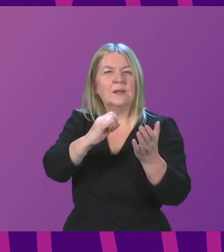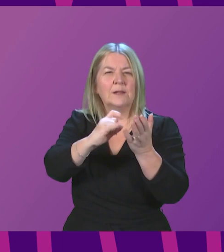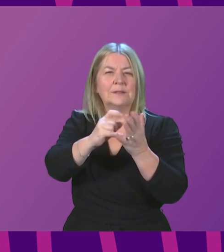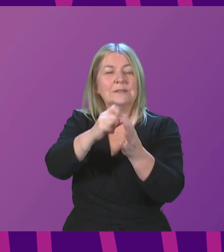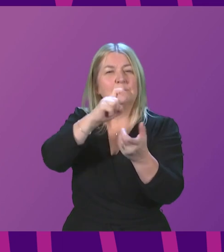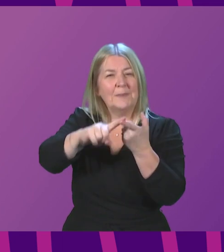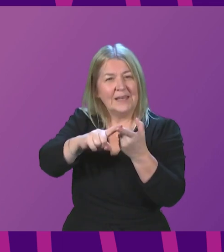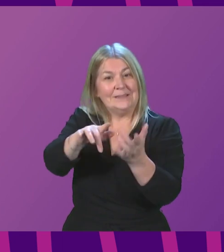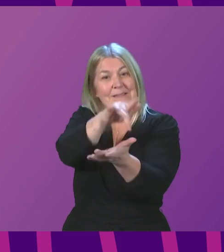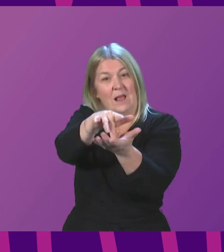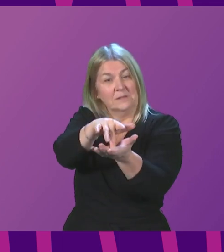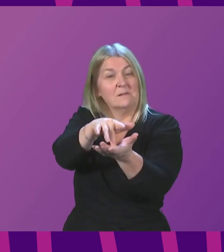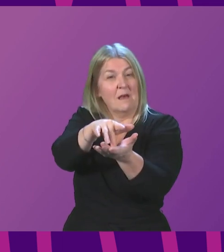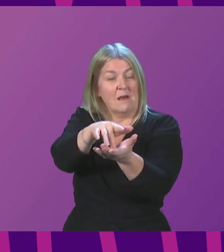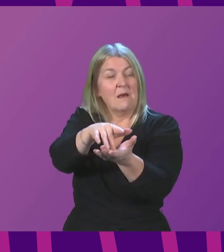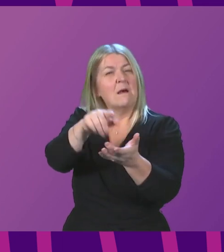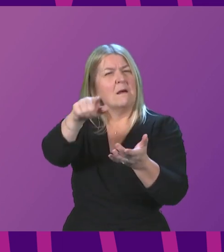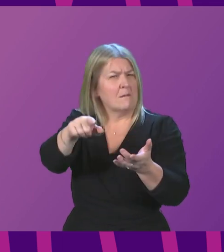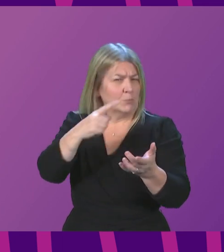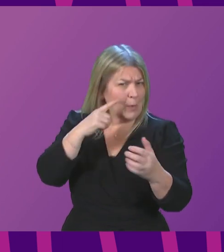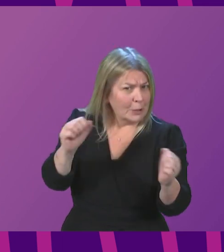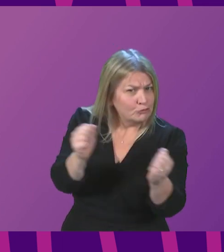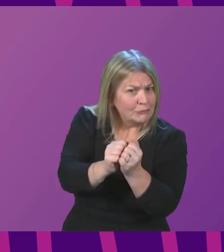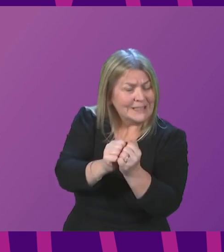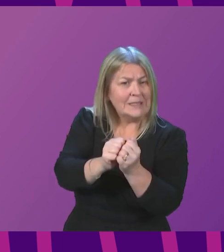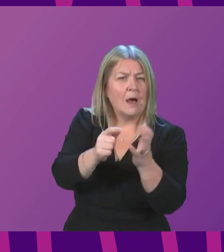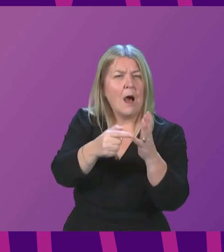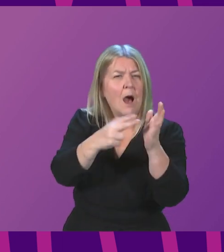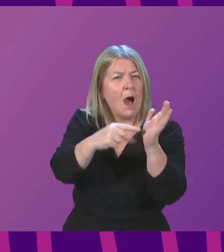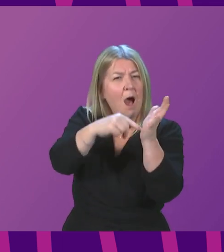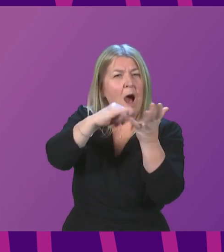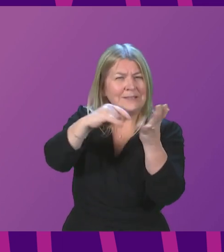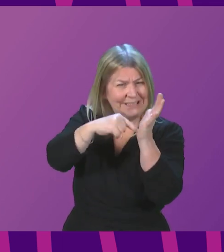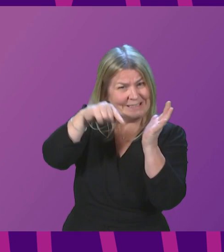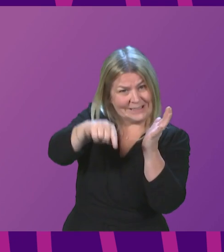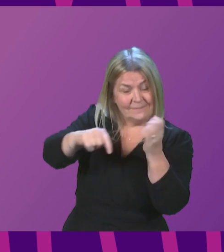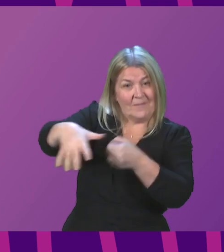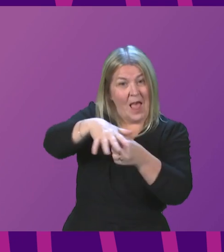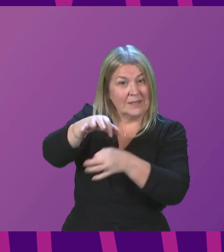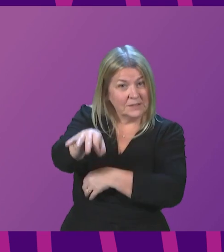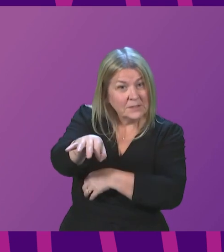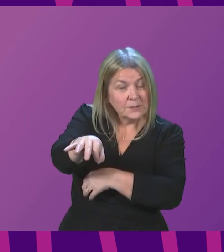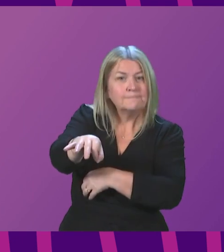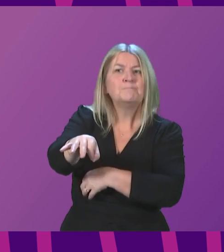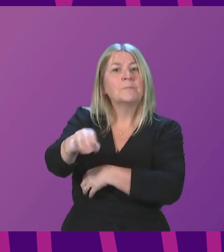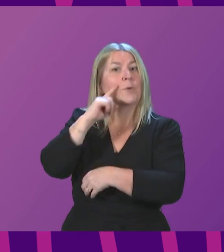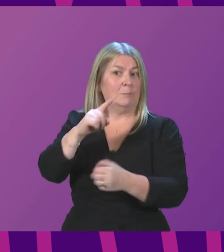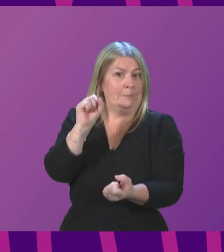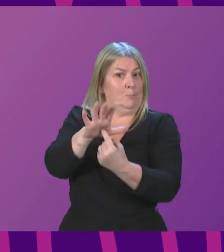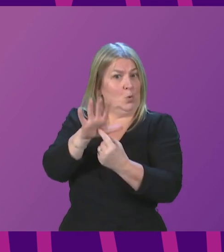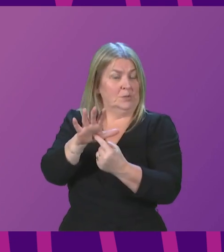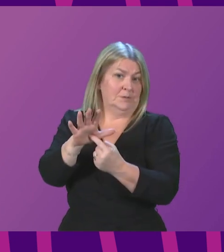the First Minister agree that the Saxeford spaceport on Unst will be a national strategic importance to Scotland's space economy